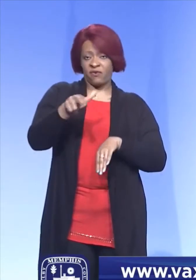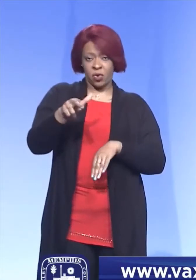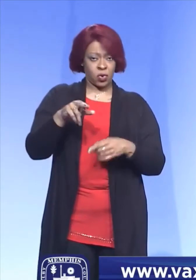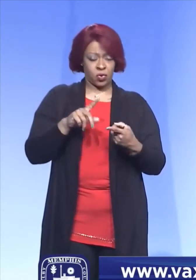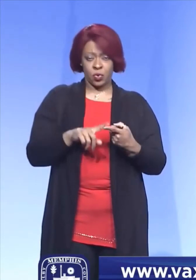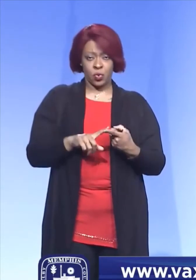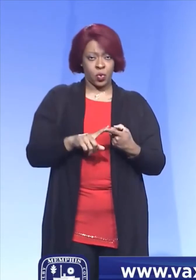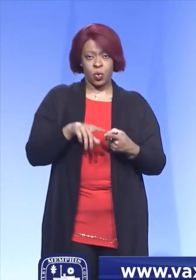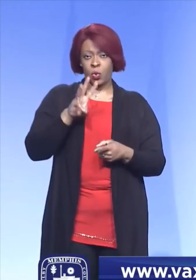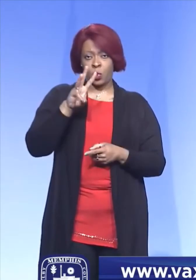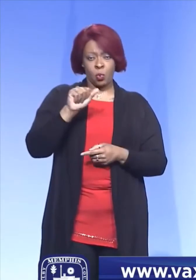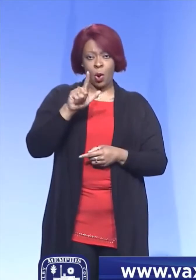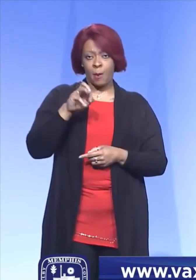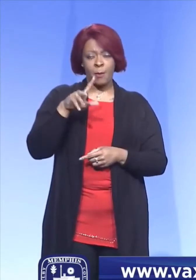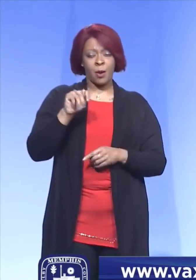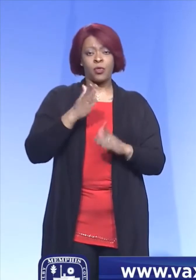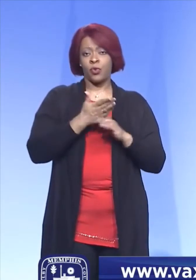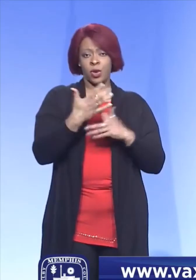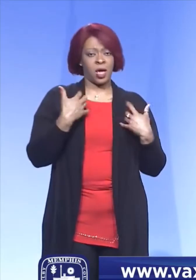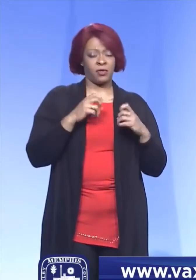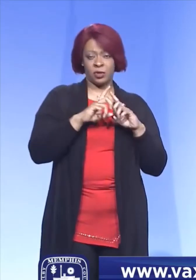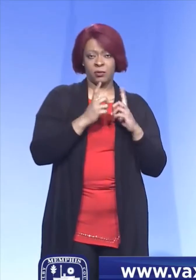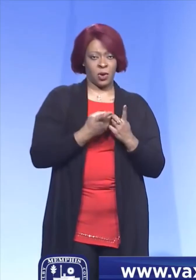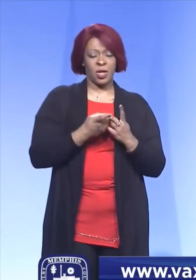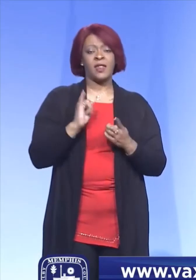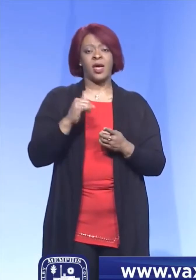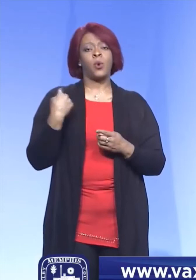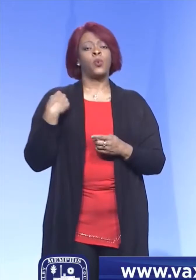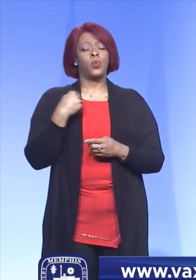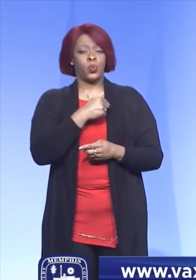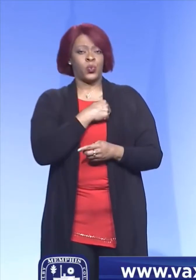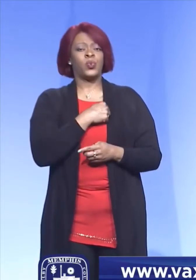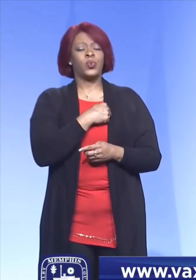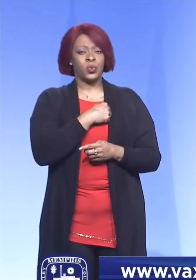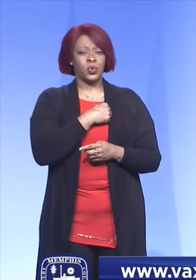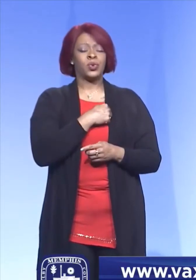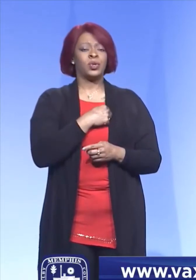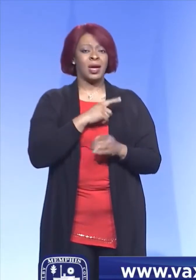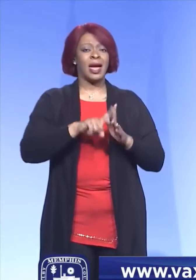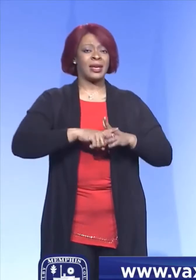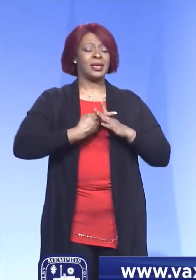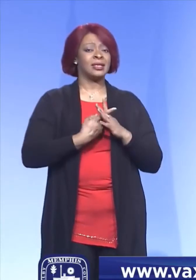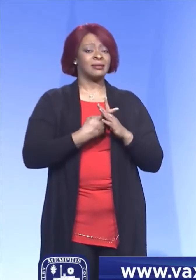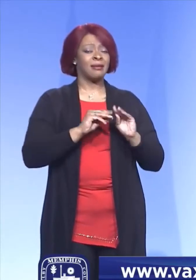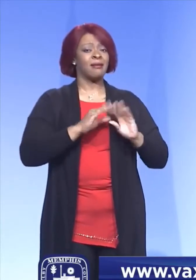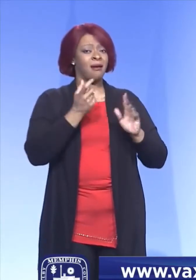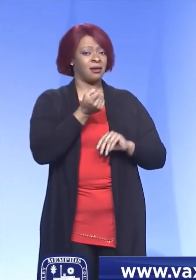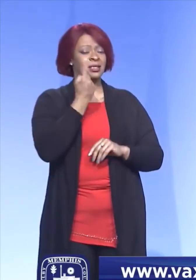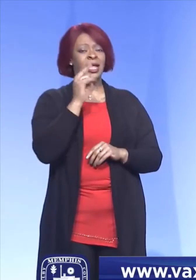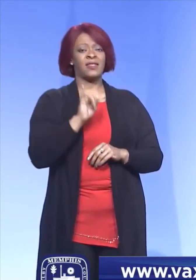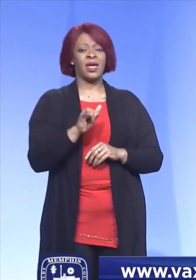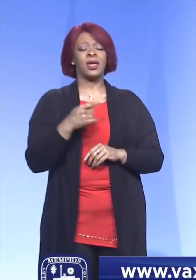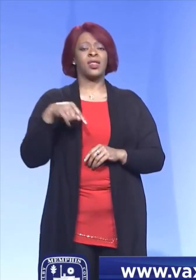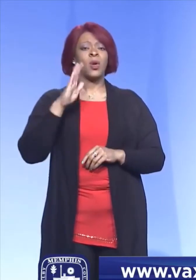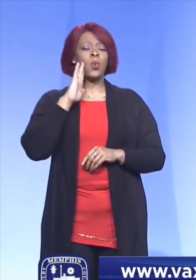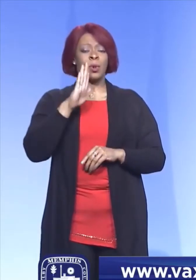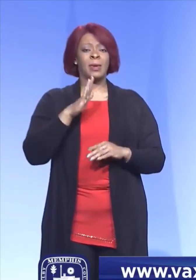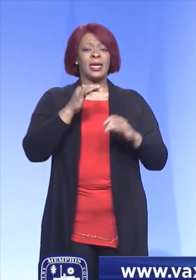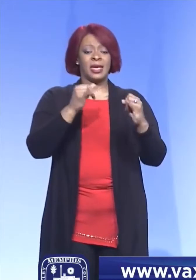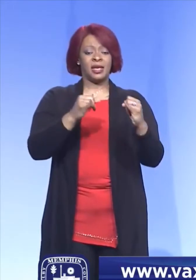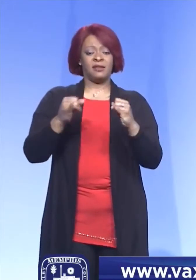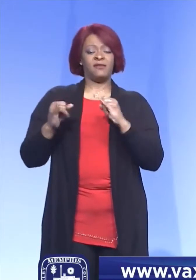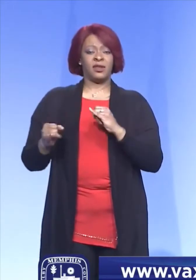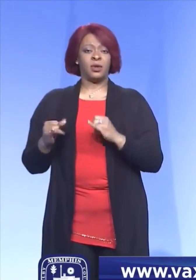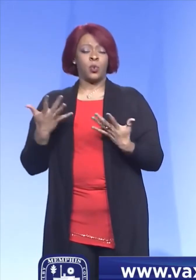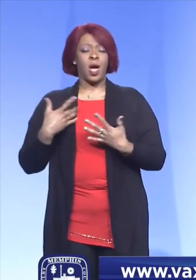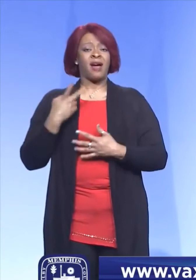Walmart by the health department, which is what we had. That was our initial understanding is that there would be individuals that maybe we